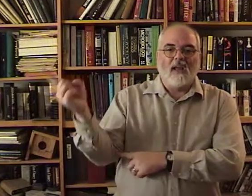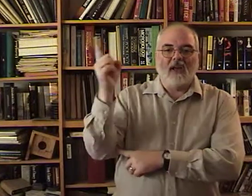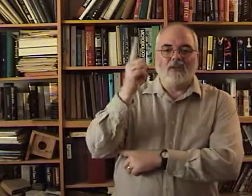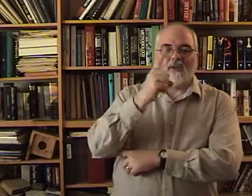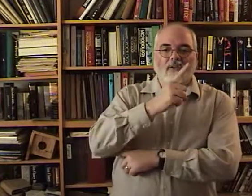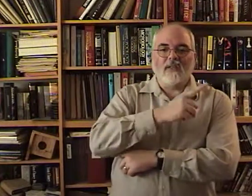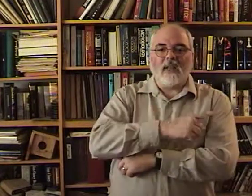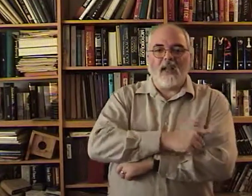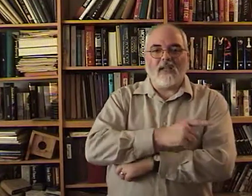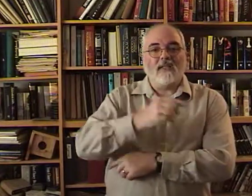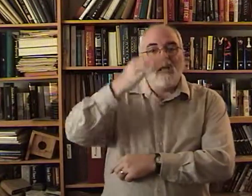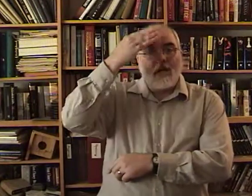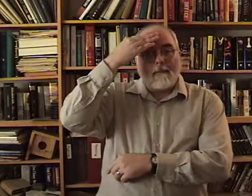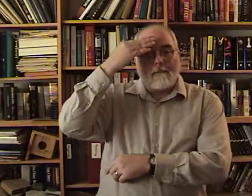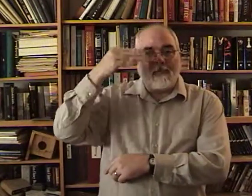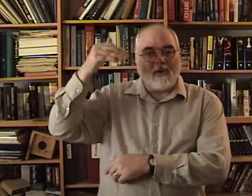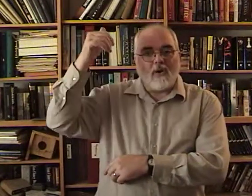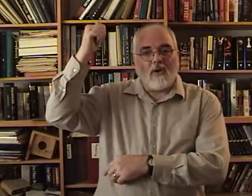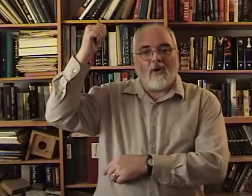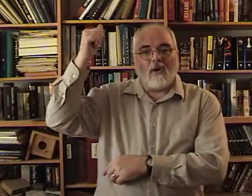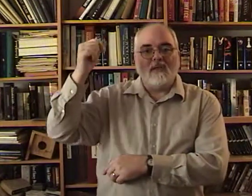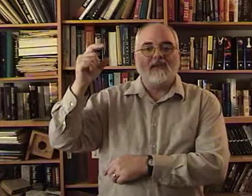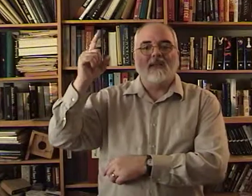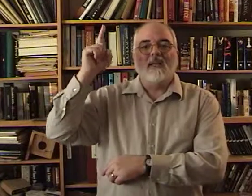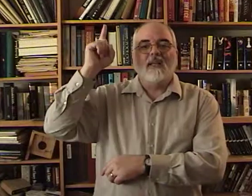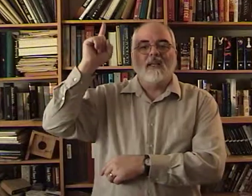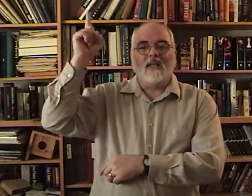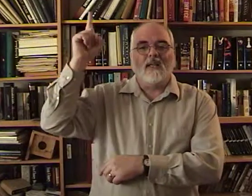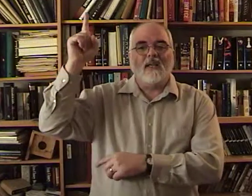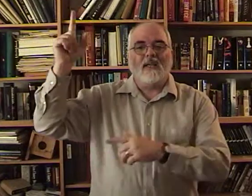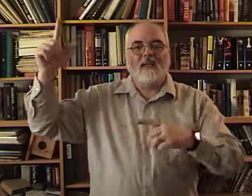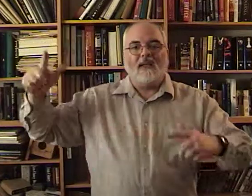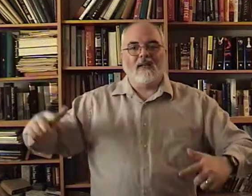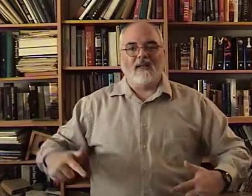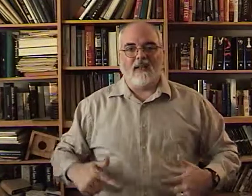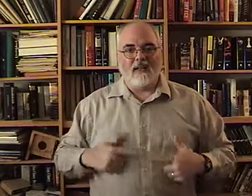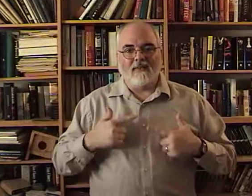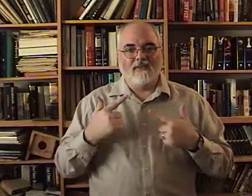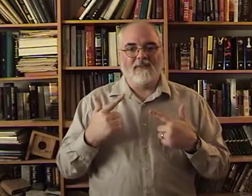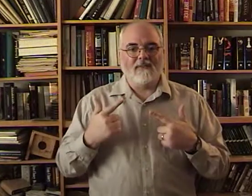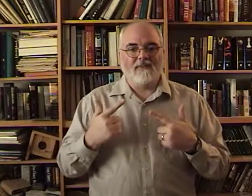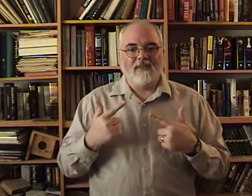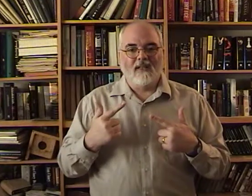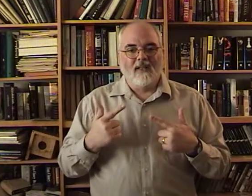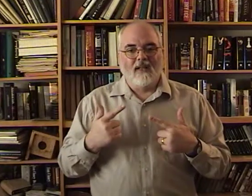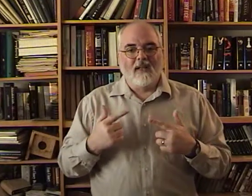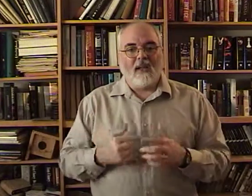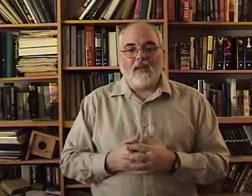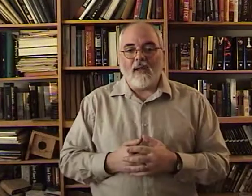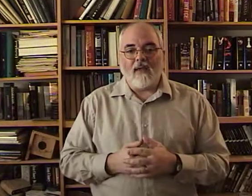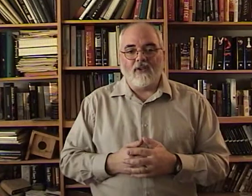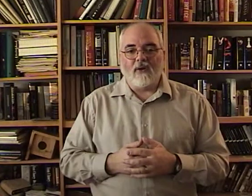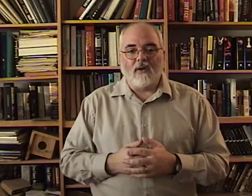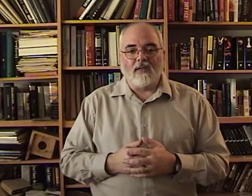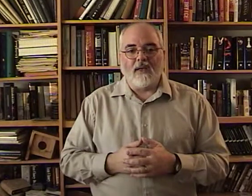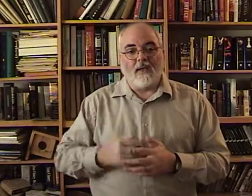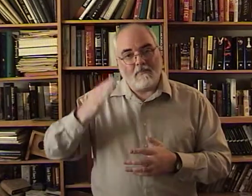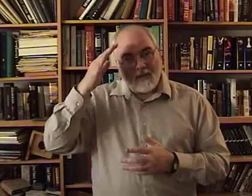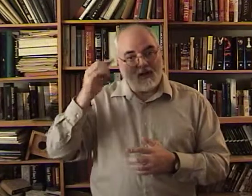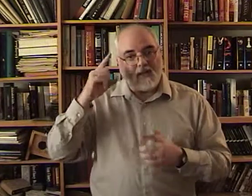Uncertain. Days. Because. He. Lives. And then we have the chorus again. Because